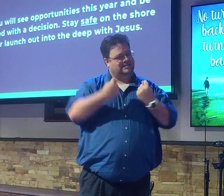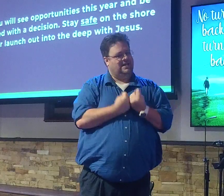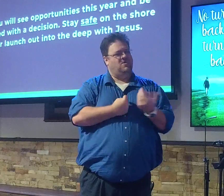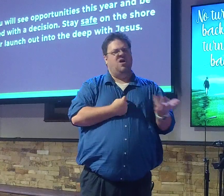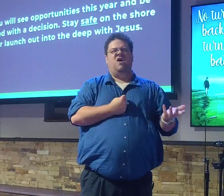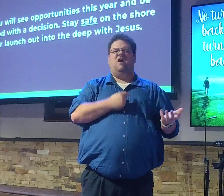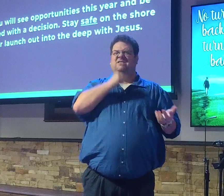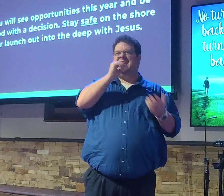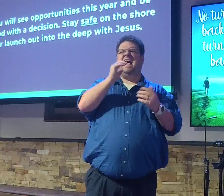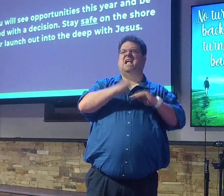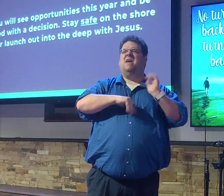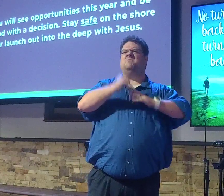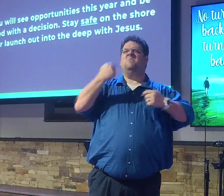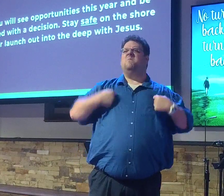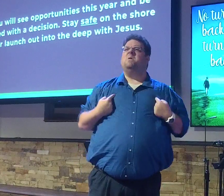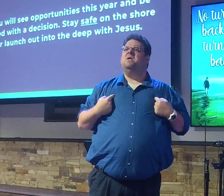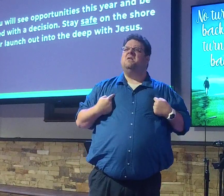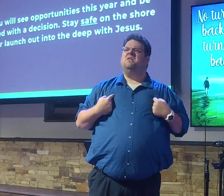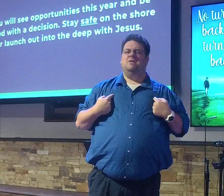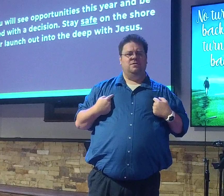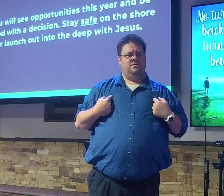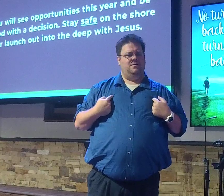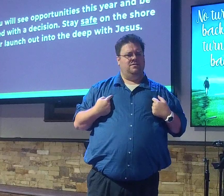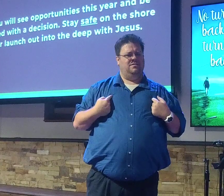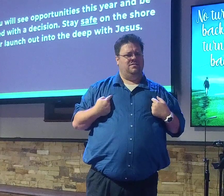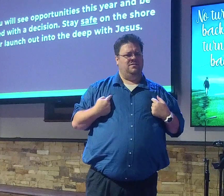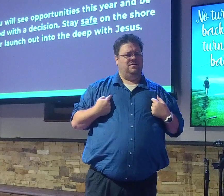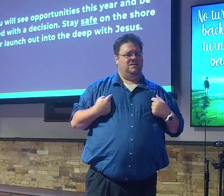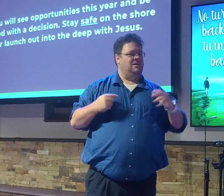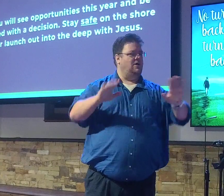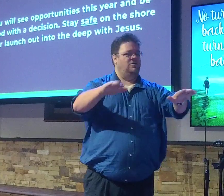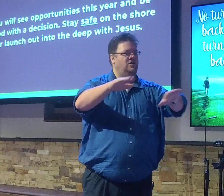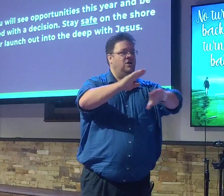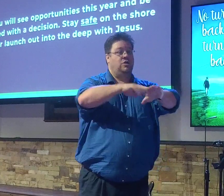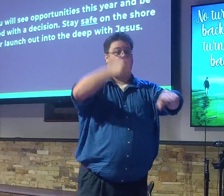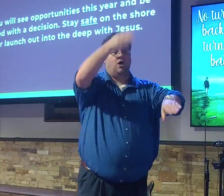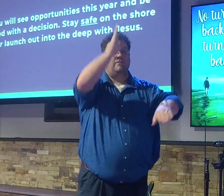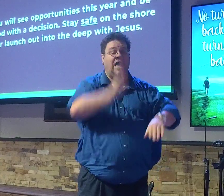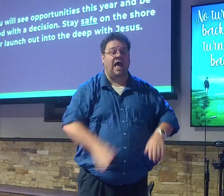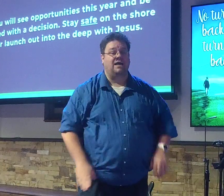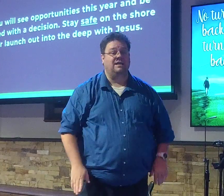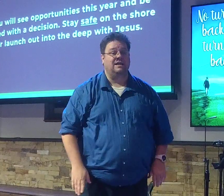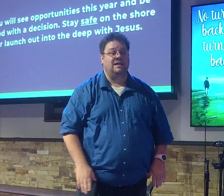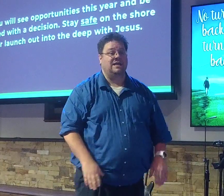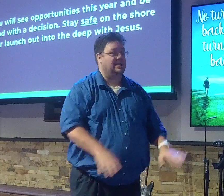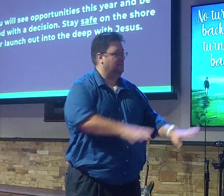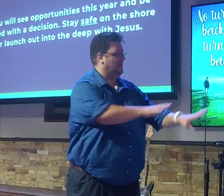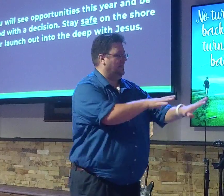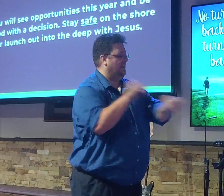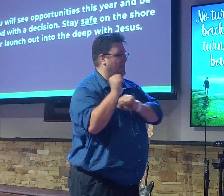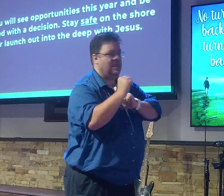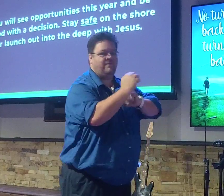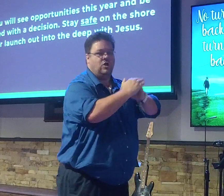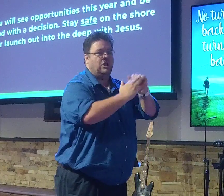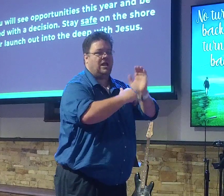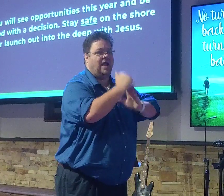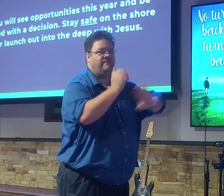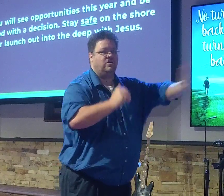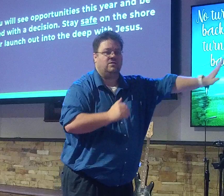for my. But listen, the call of Christ is a call to leave your comfort zone and to be inconvenienced for